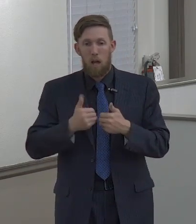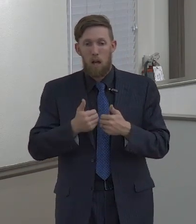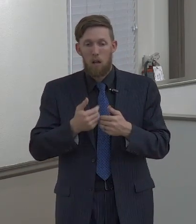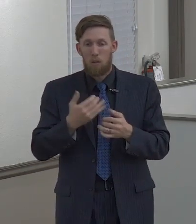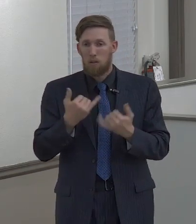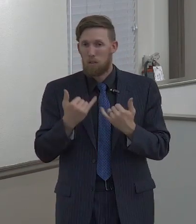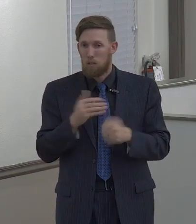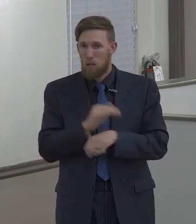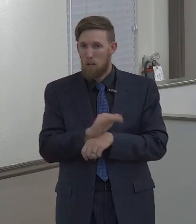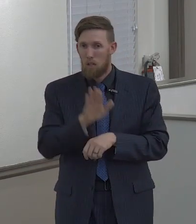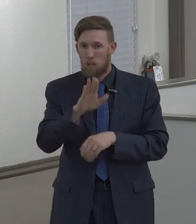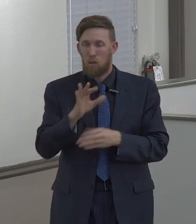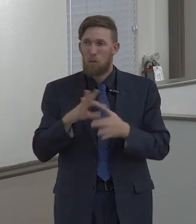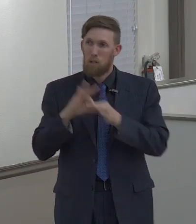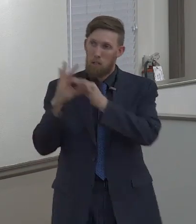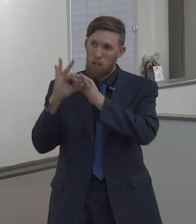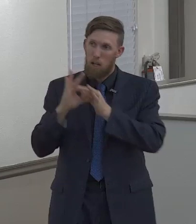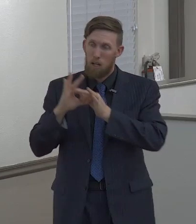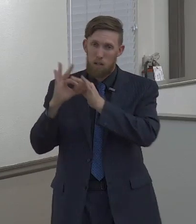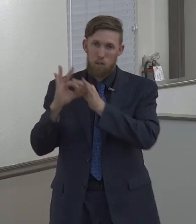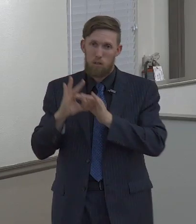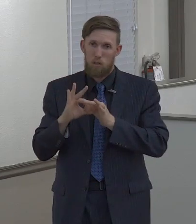little bit how is it tonight for you